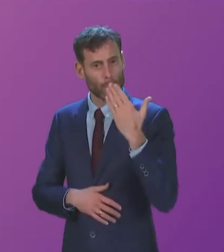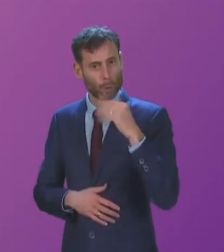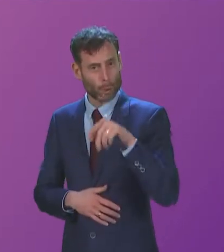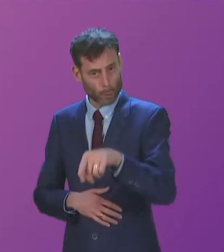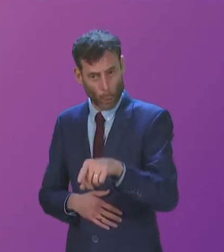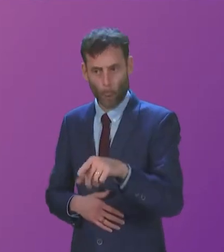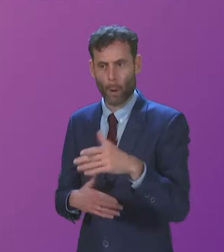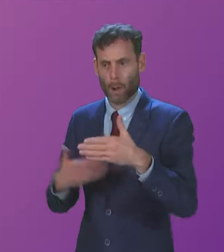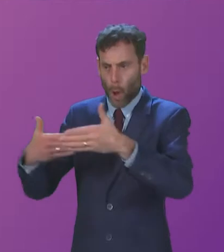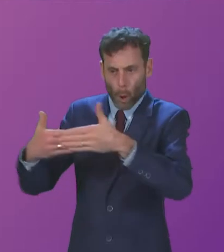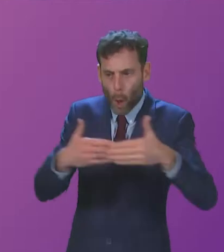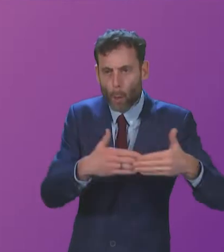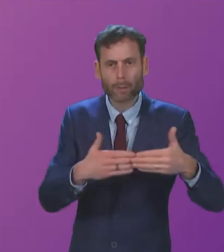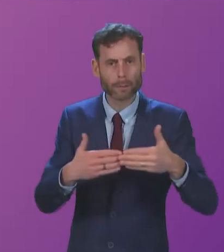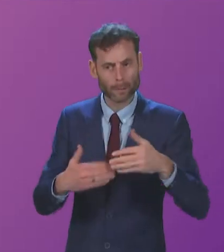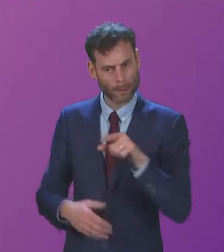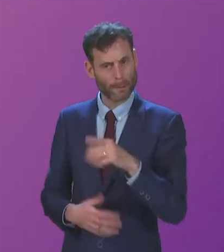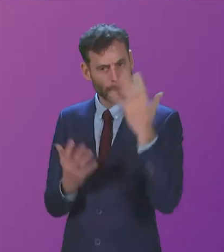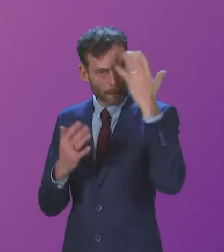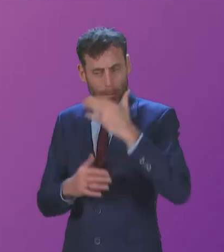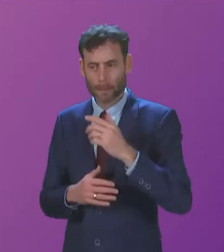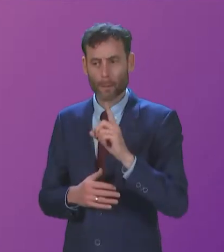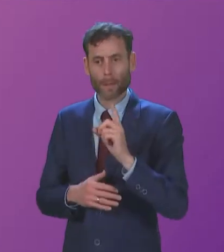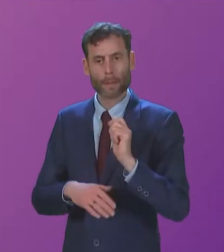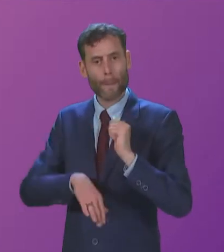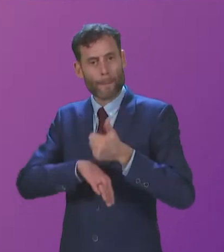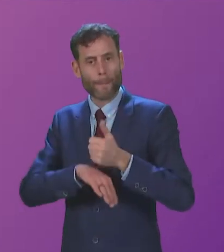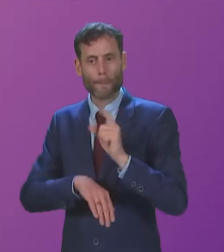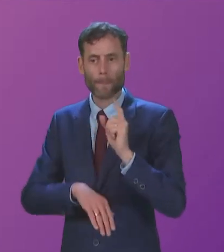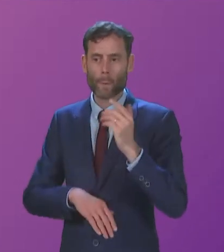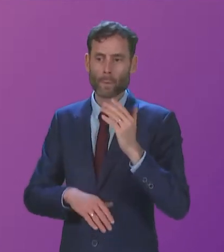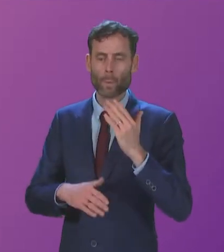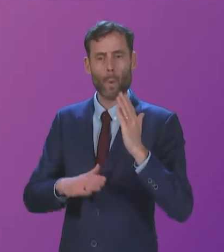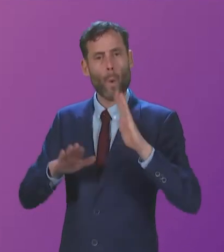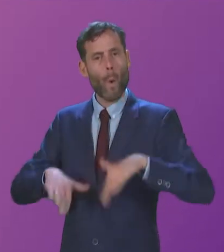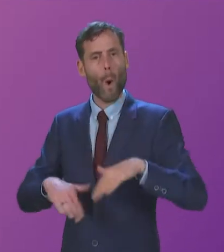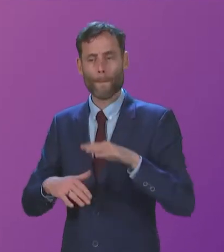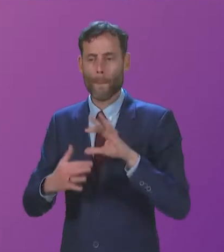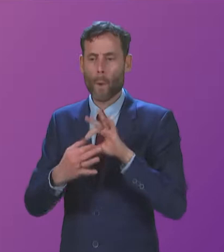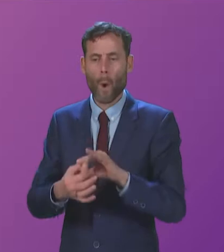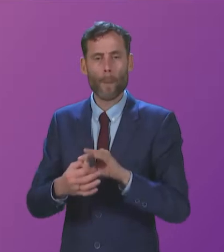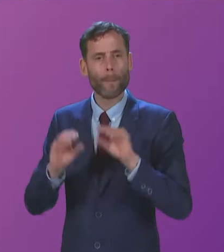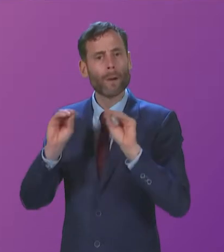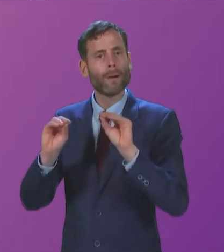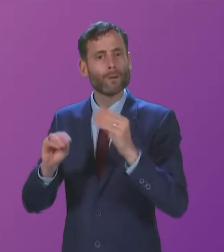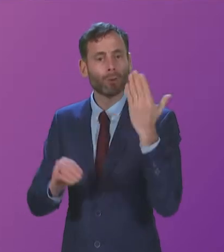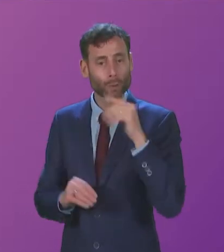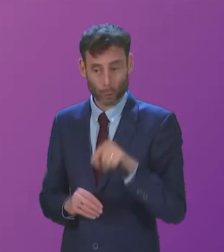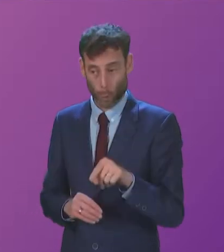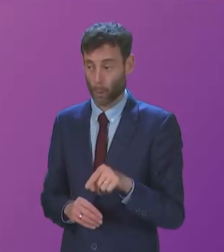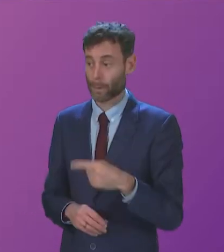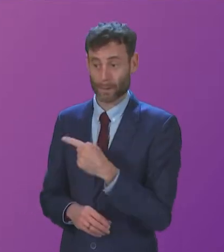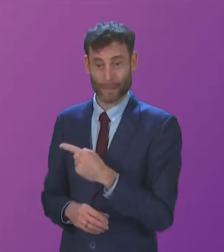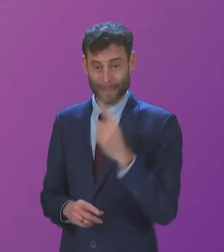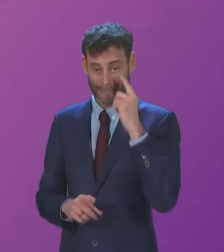of recent classroom closures and note the return of home-based learning at Ross High in Trenent and for nine classes at Preston Tower Primary School in East Lothian.